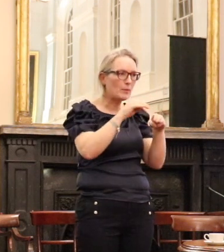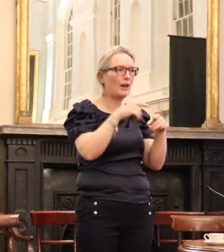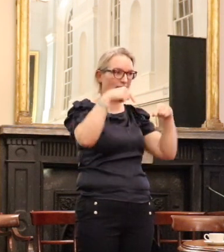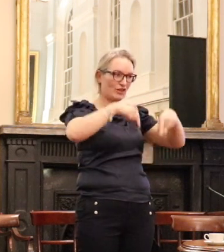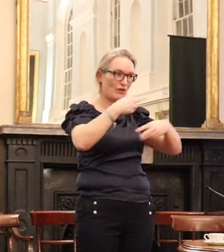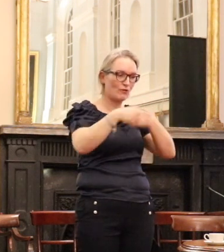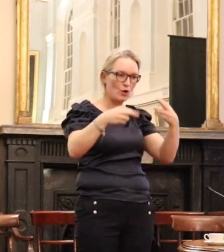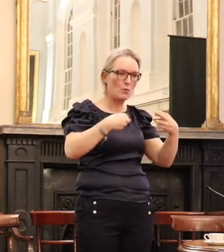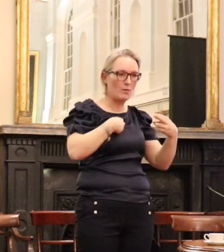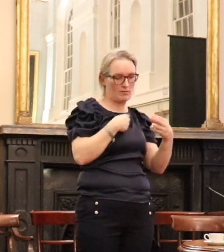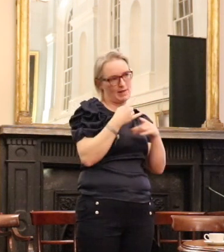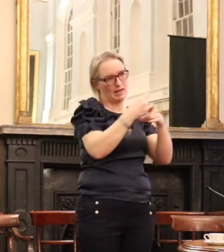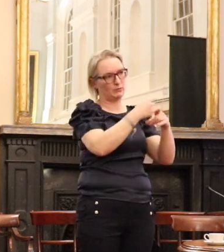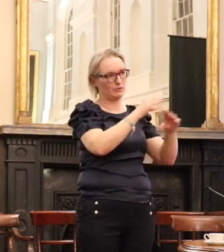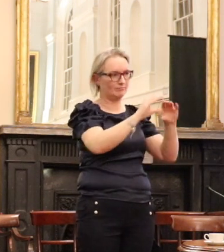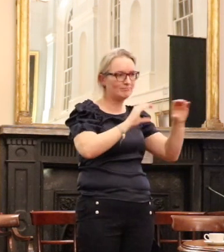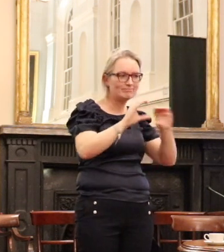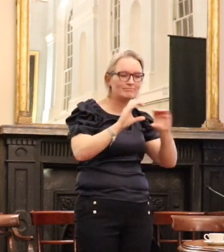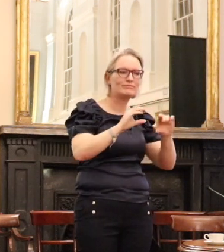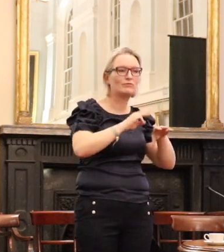massive gap and trying to keep us at the level